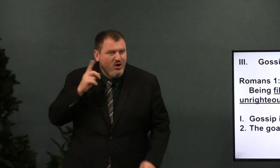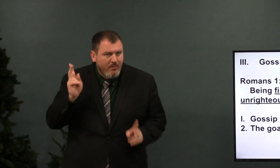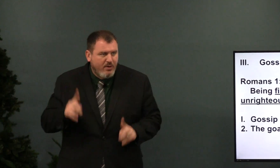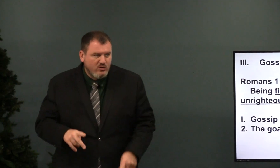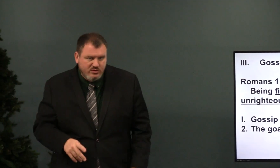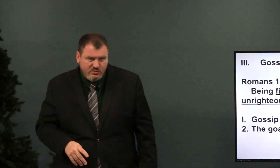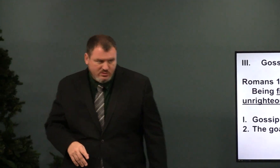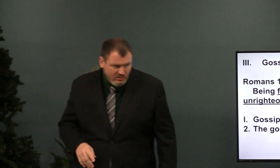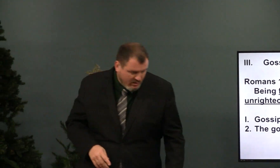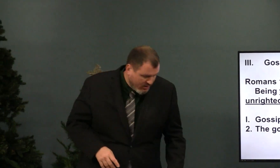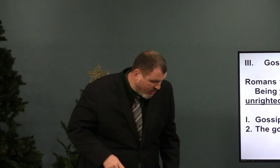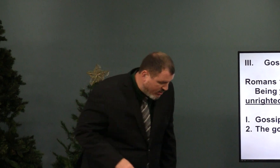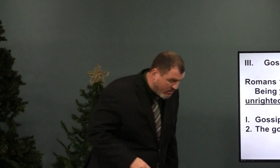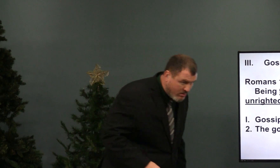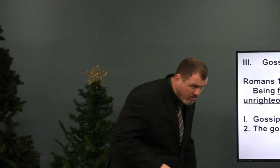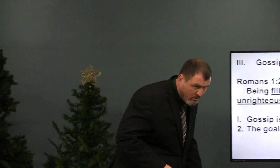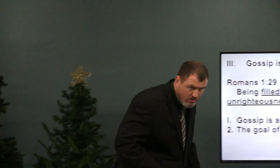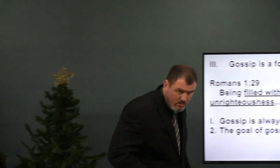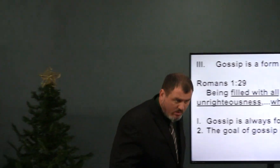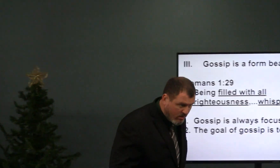I've never heard people say,